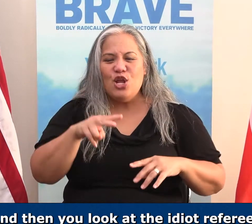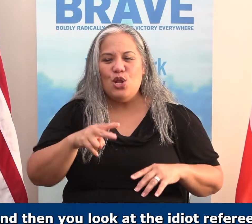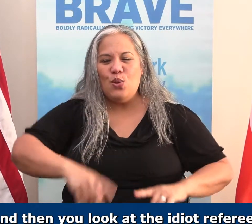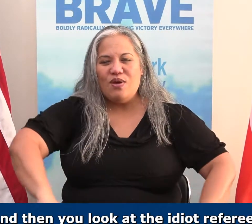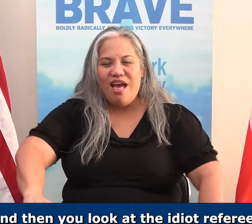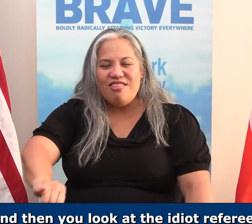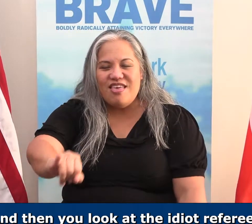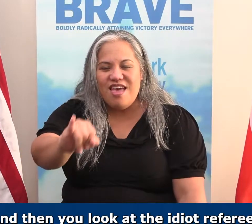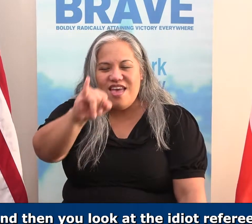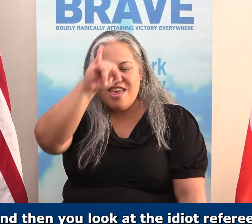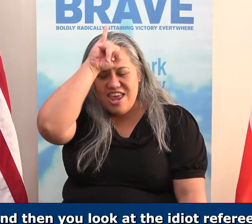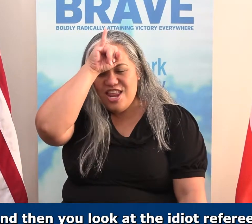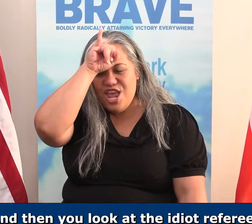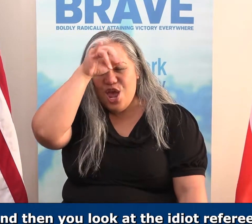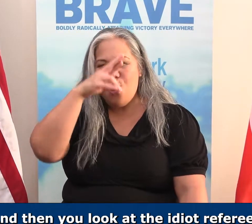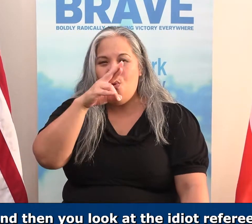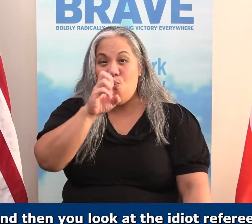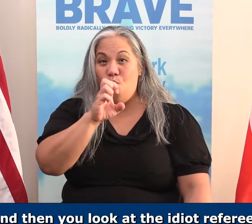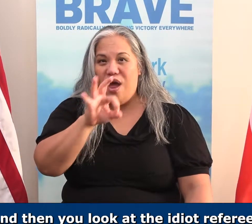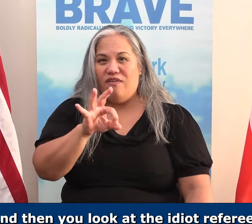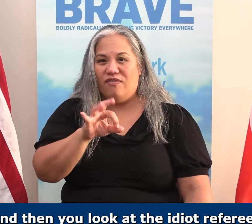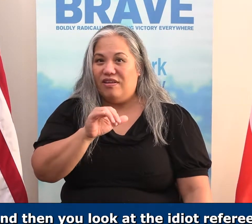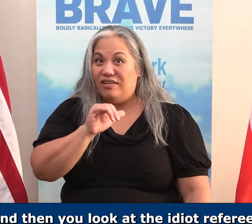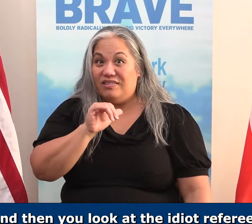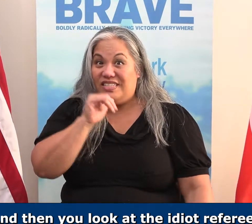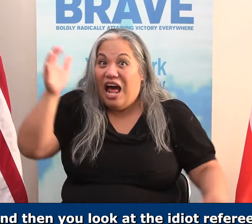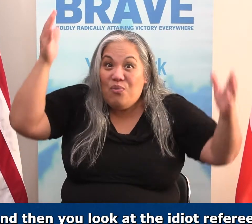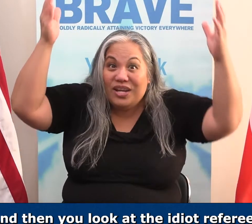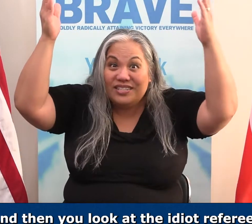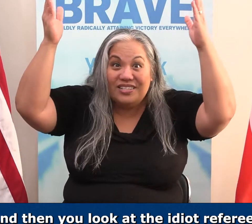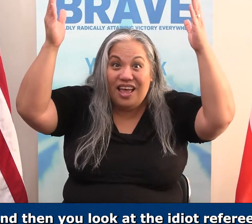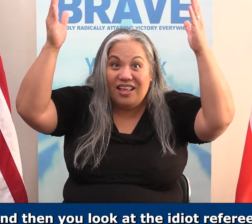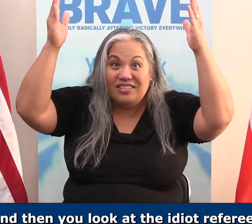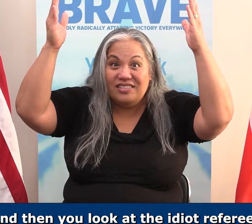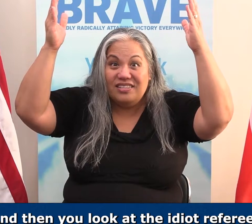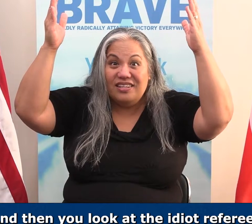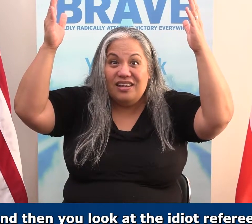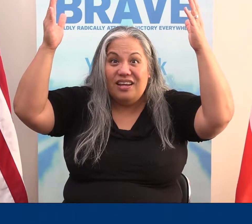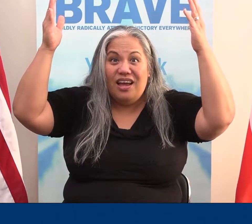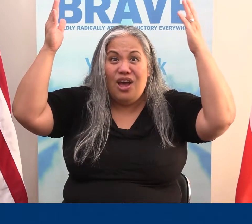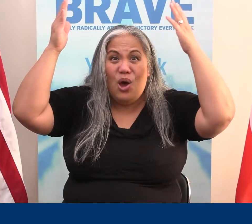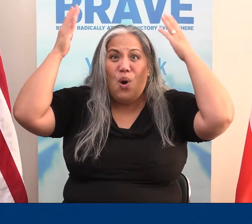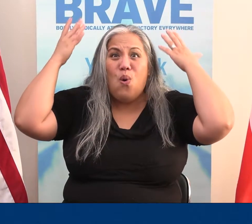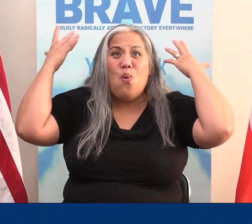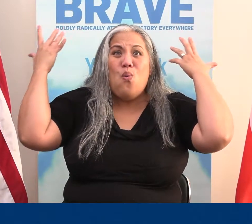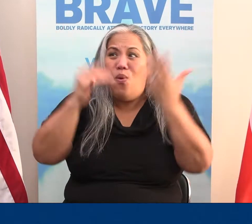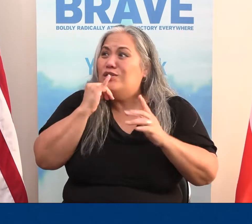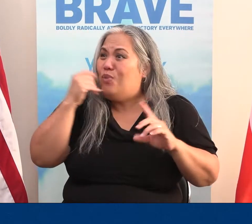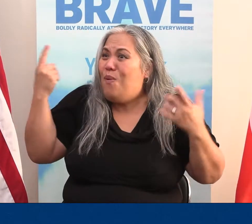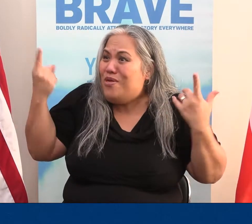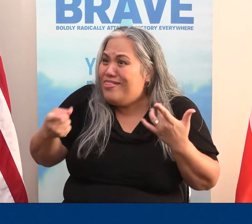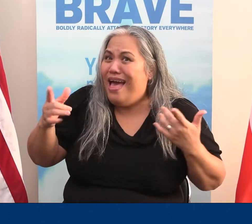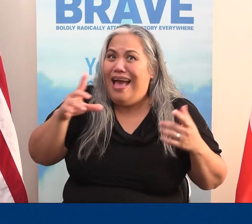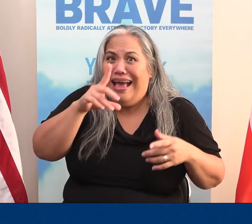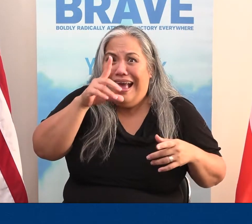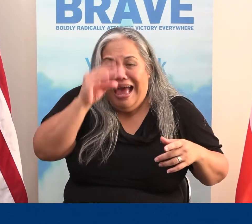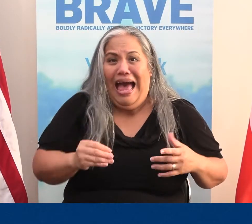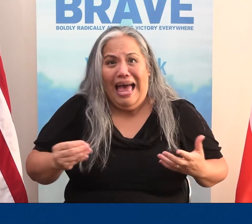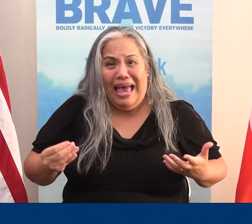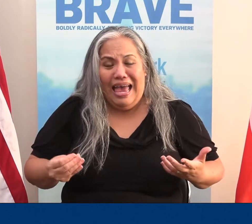look at the idiot referee who's not raising his hands. what is wrong with that